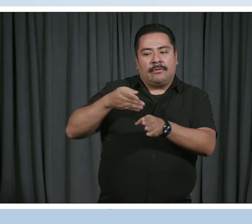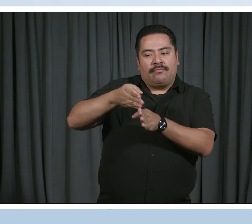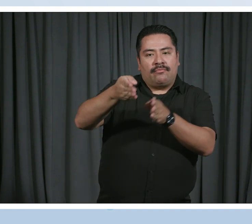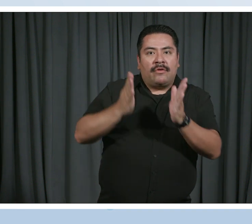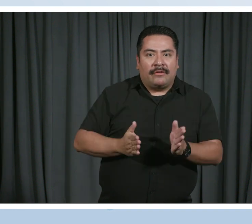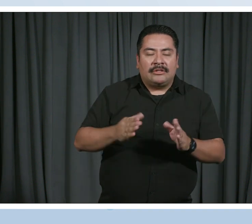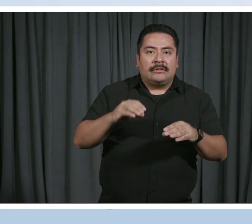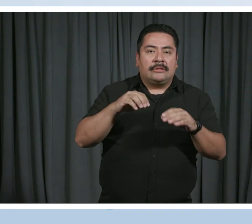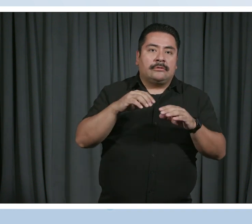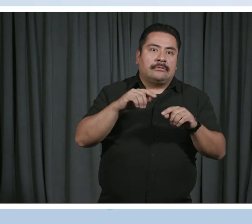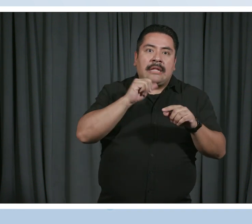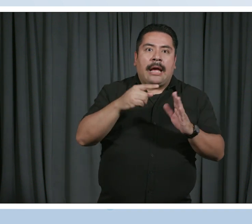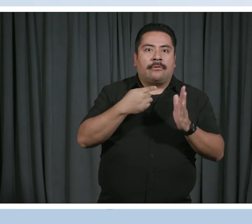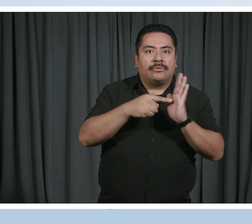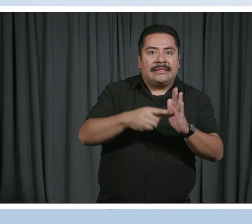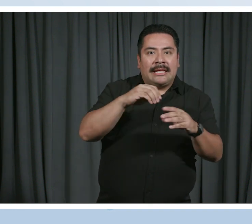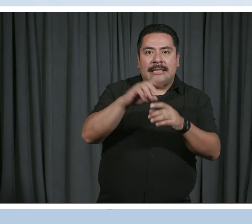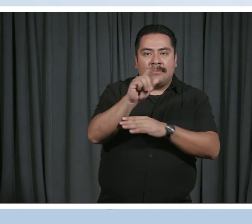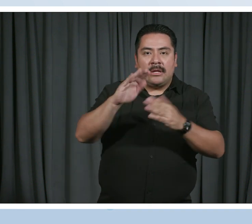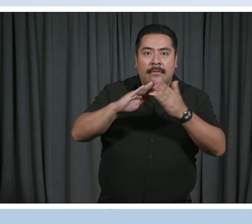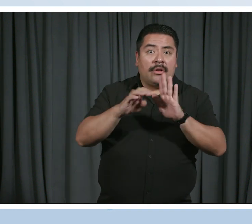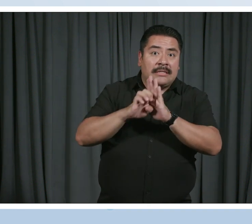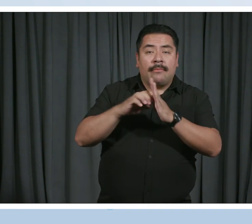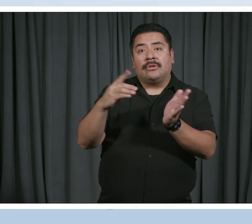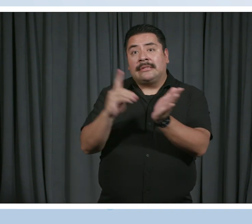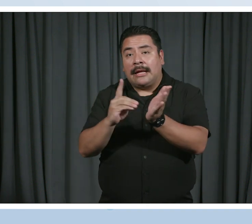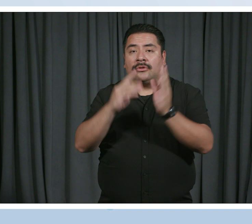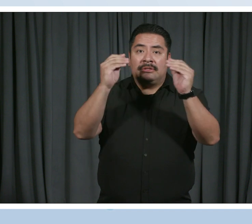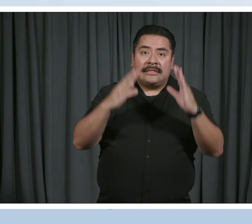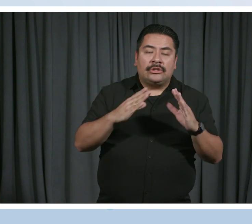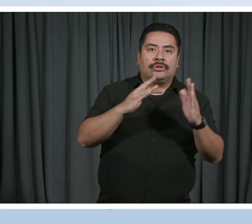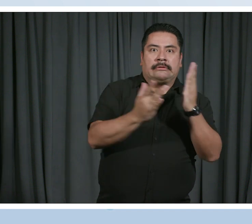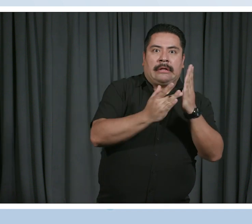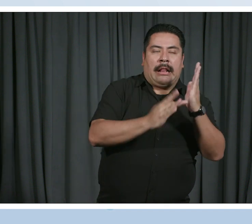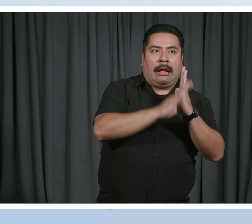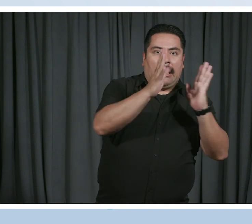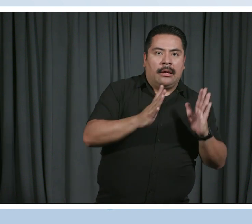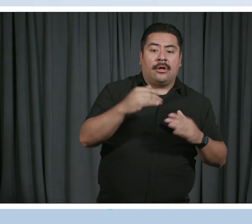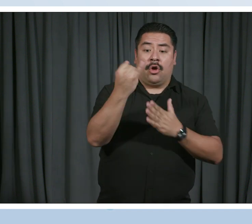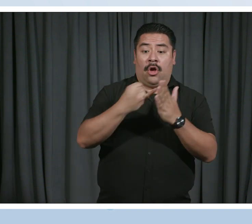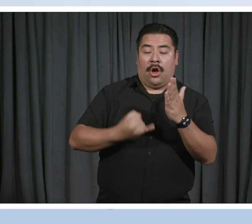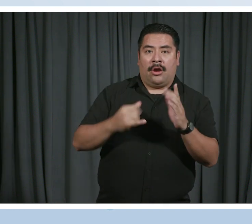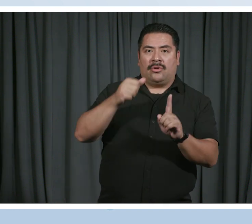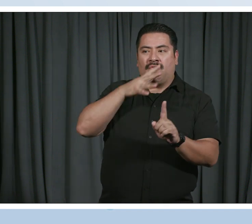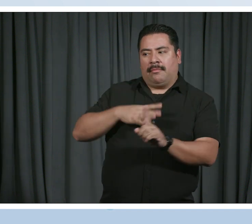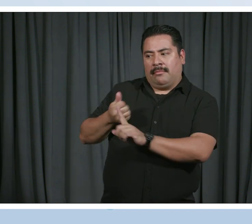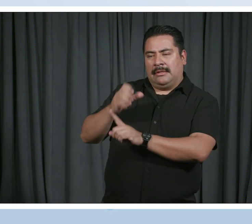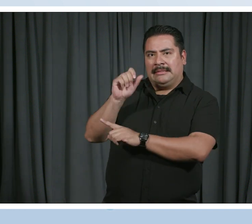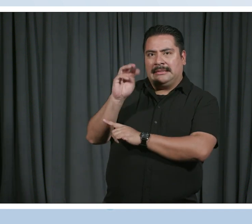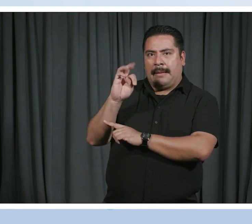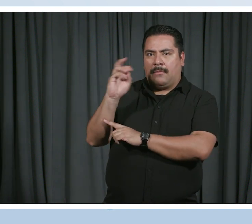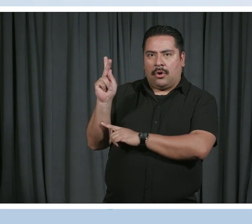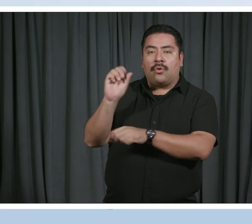such as doctors, teachers, and information technology. In developing this artwork, Sam Kirk worked with poet